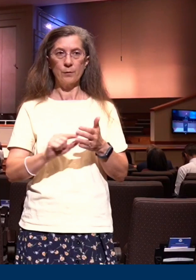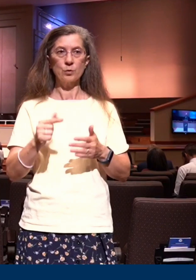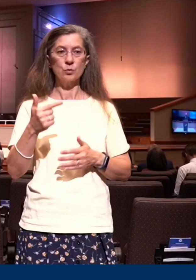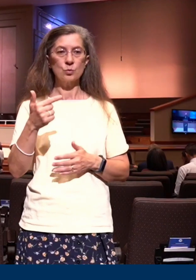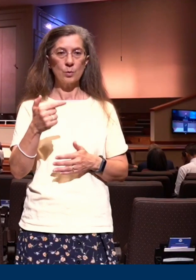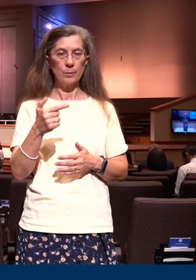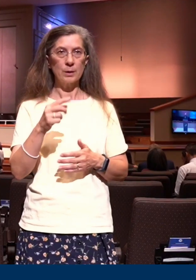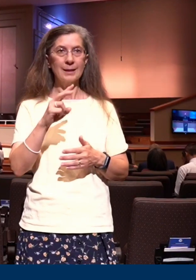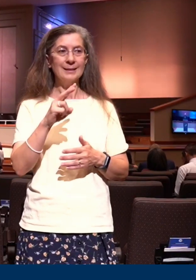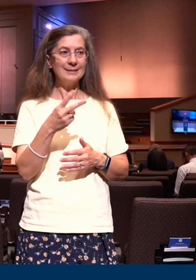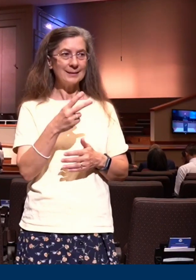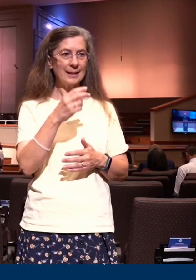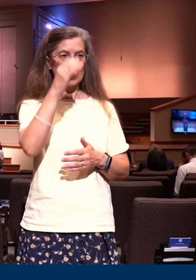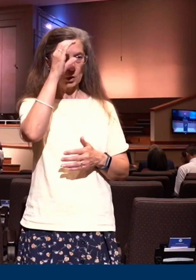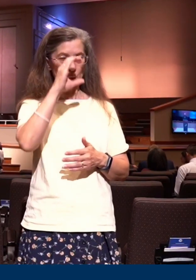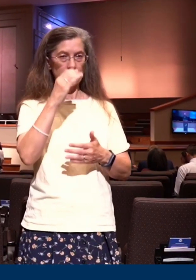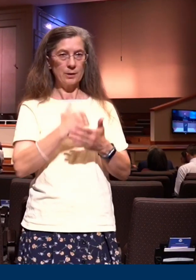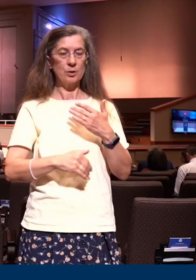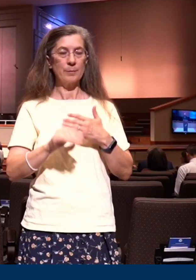2 Corinthians 5 21